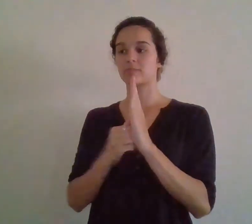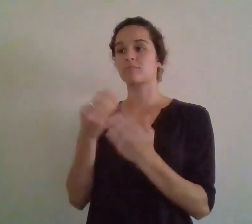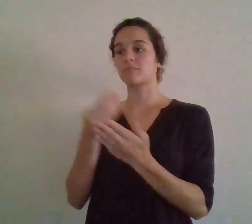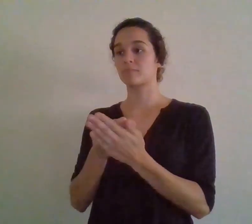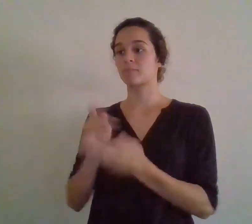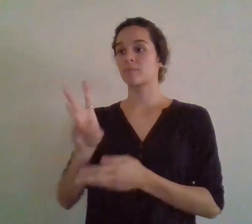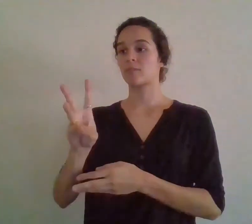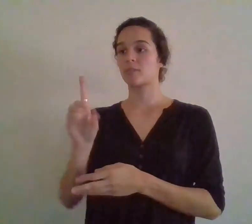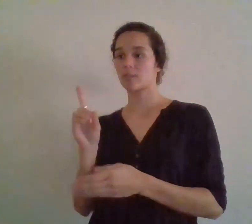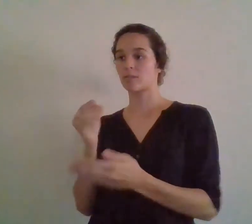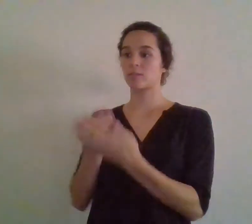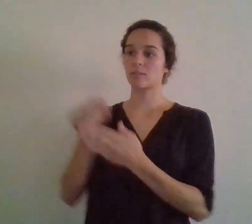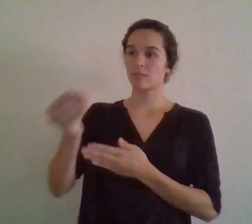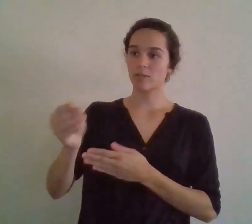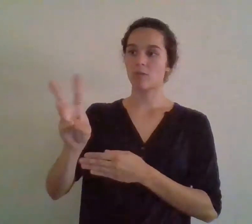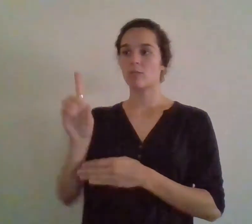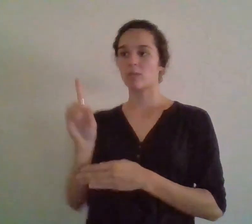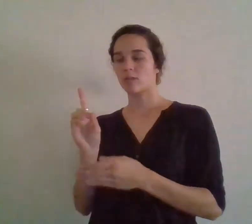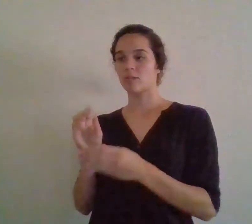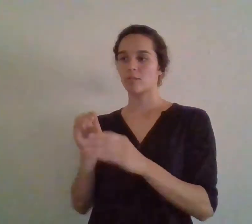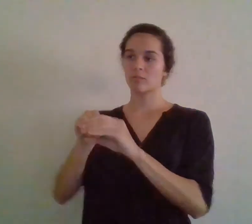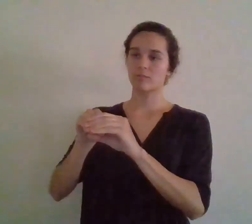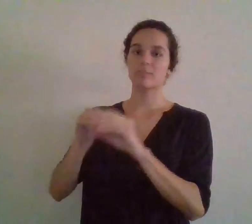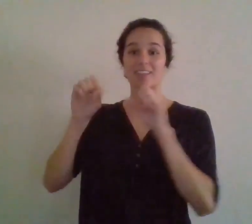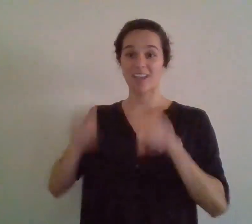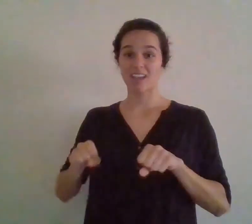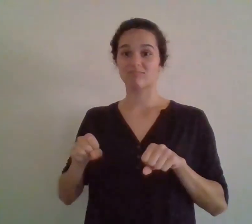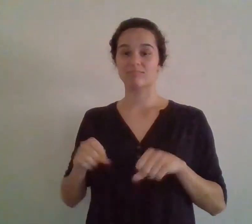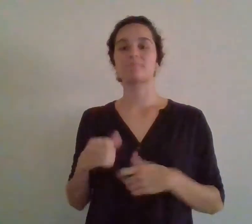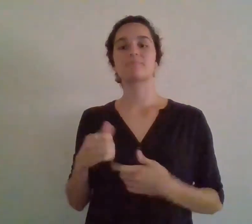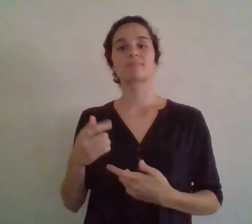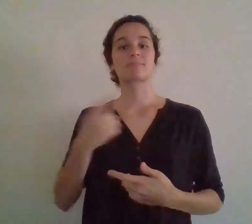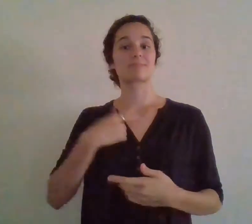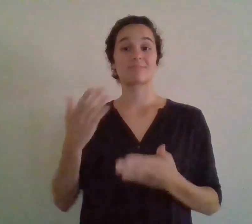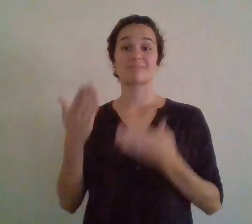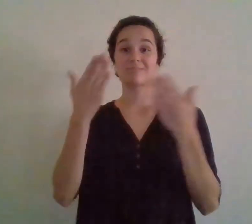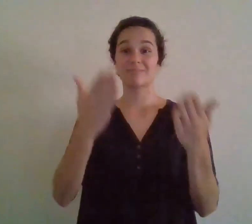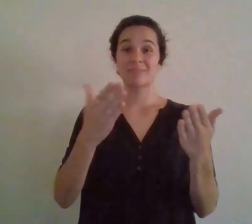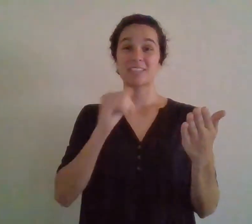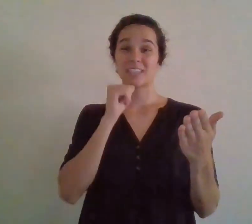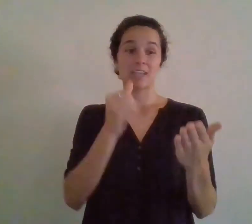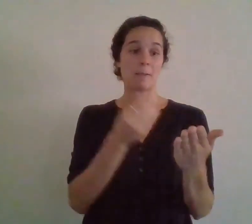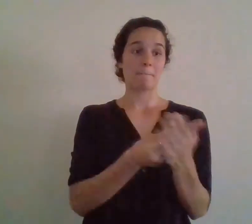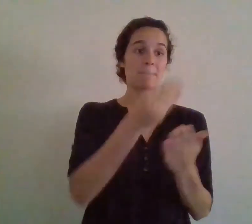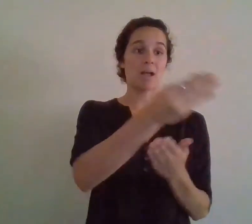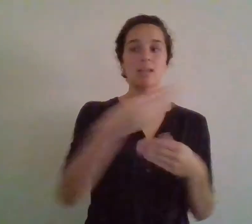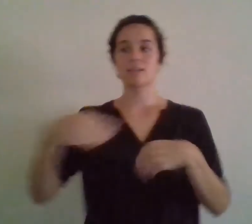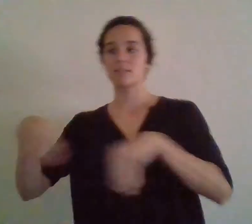away whenever you feel like it. I don't recommend you buy and sell on the same day or in the same week or even the month.